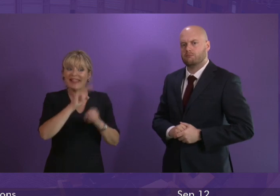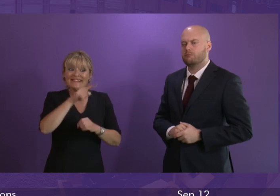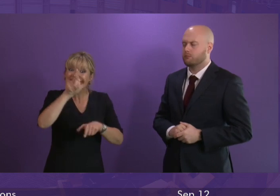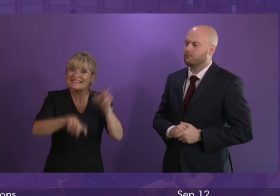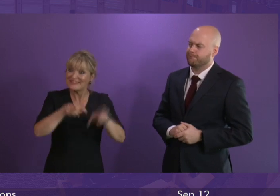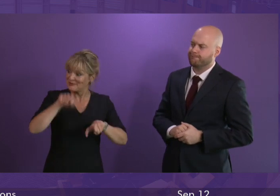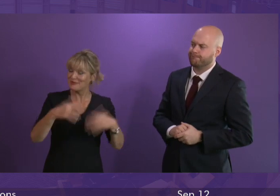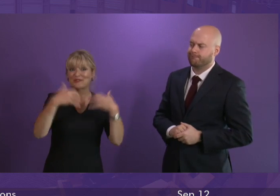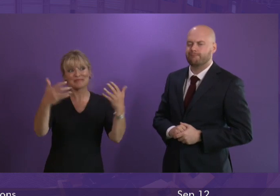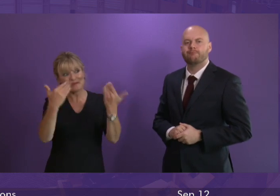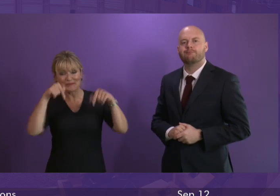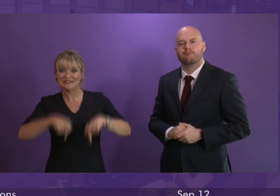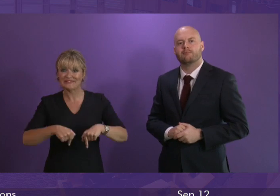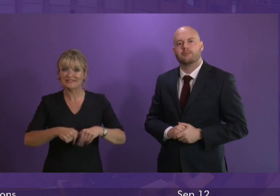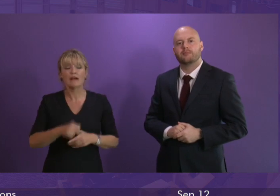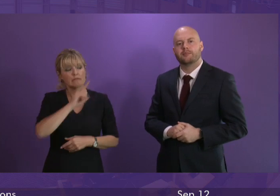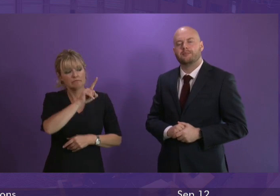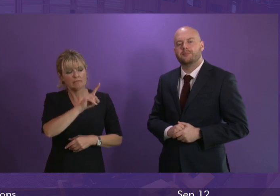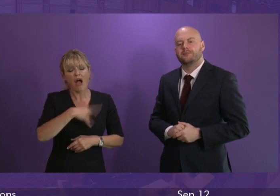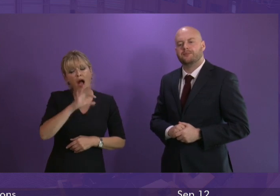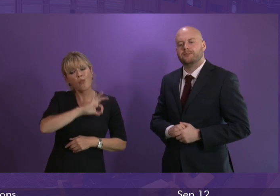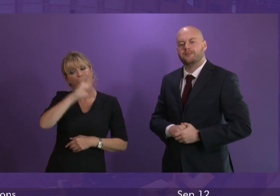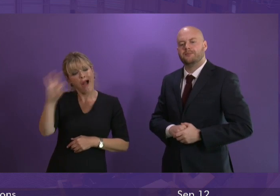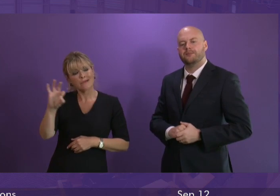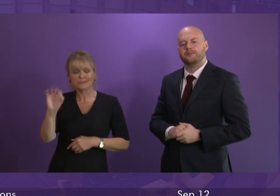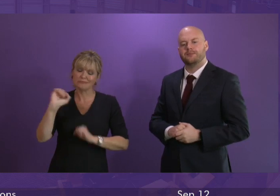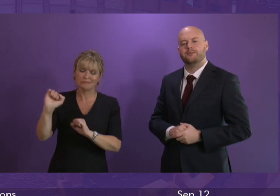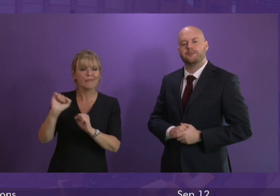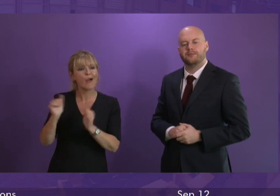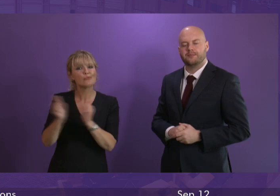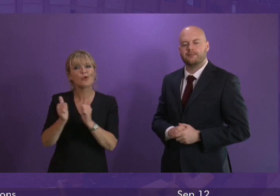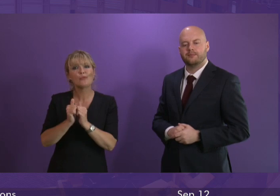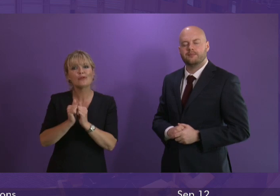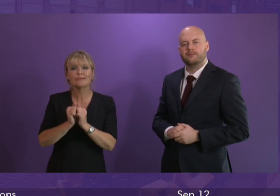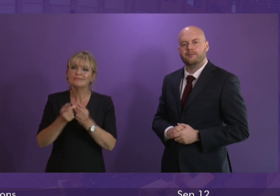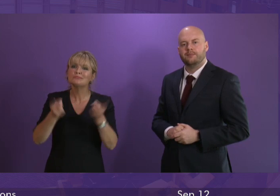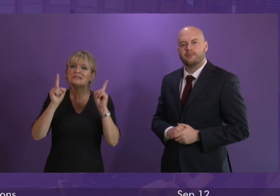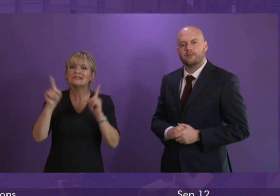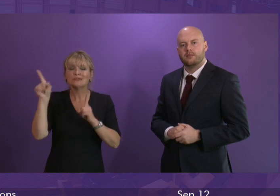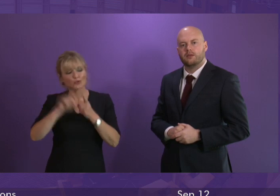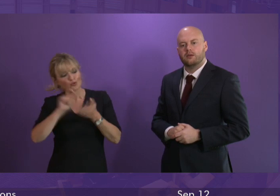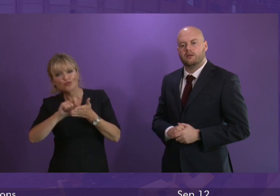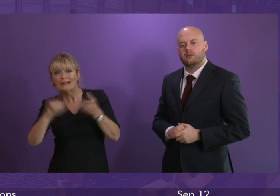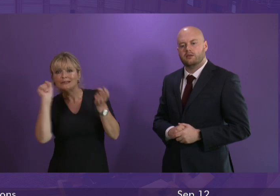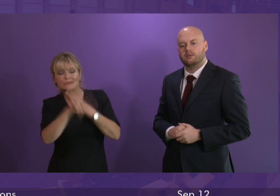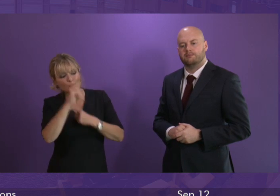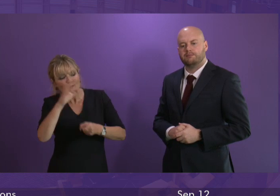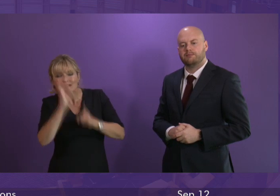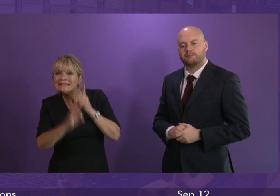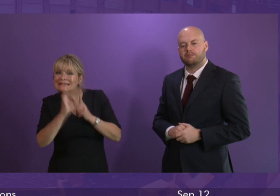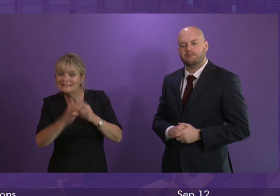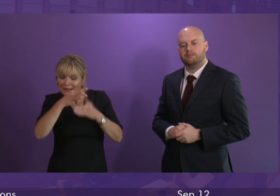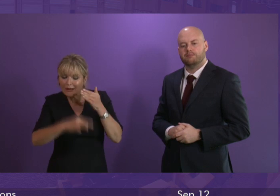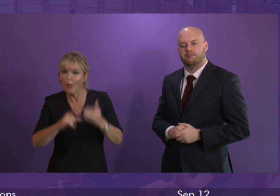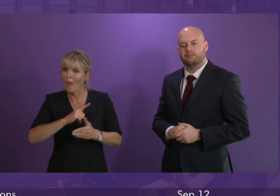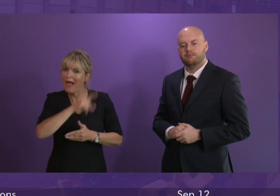can I say two things firstly I will ask the relevant minister to write to her to give detail of the consideration of this particular provision that has been made and